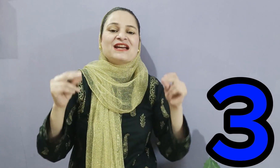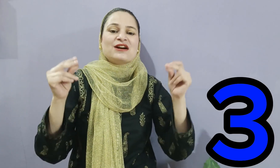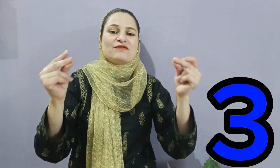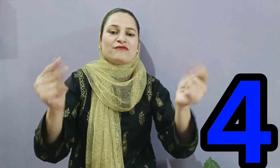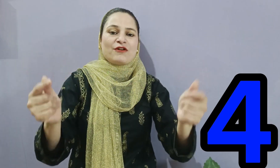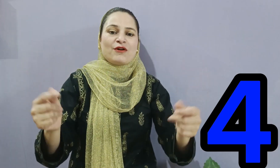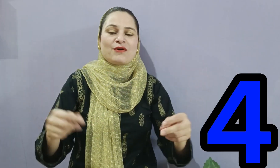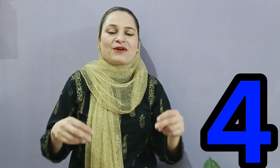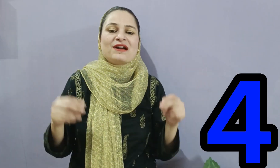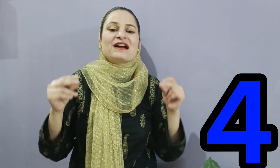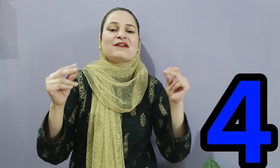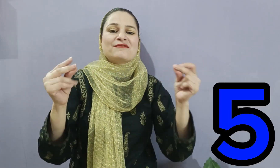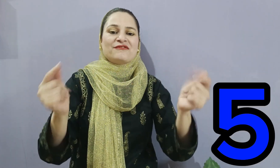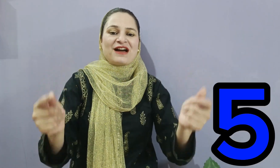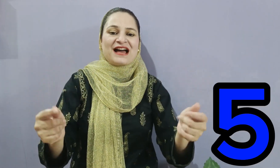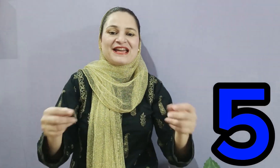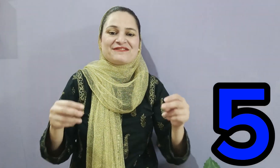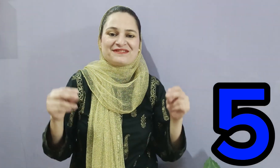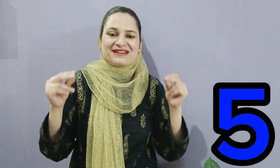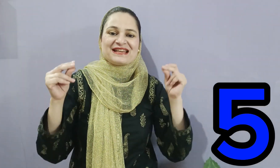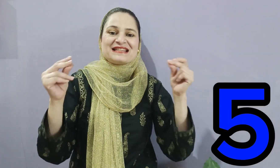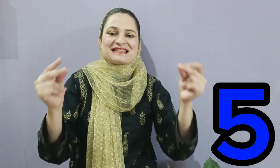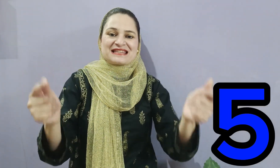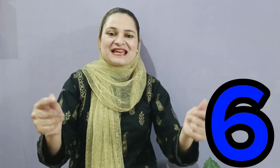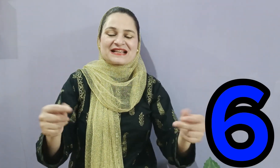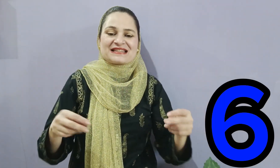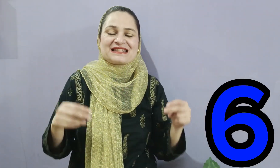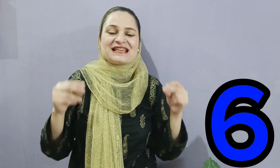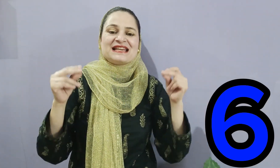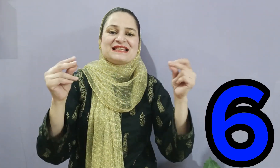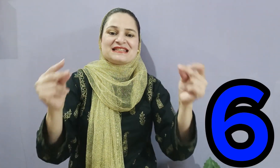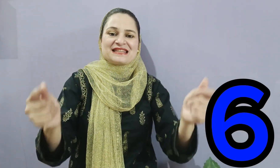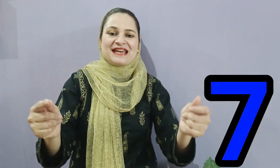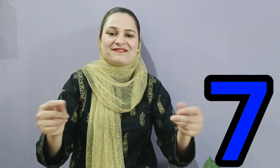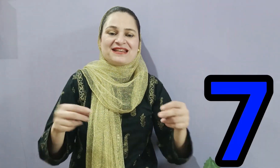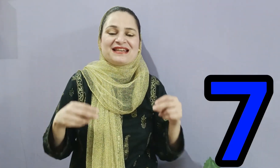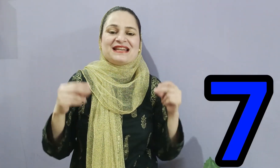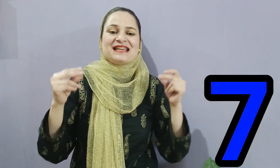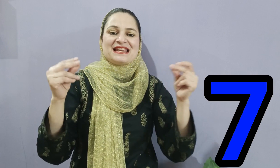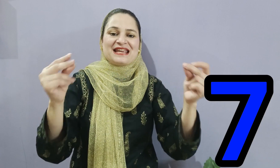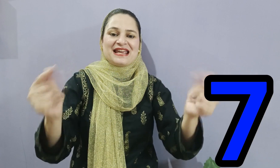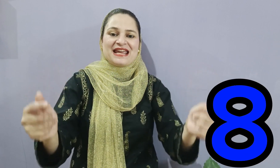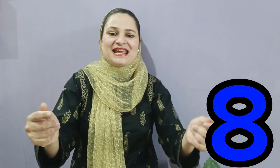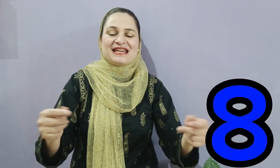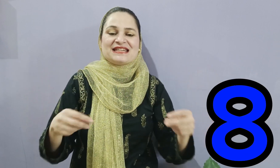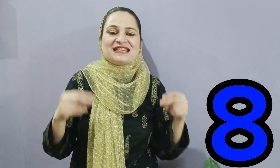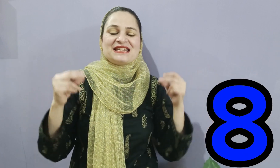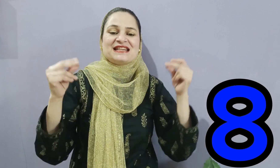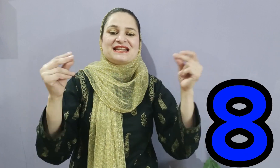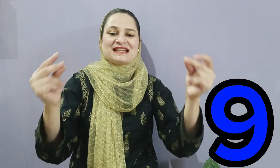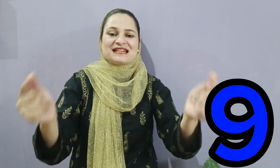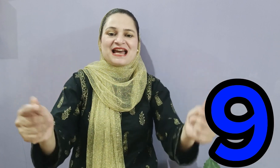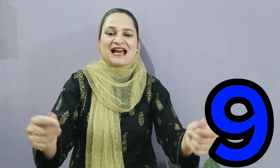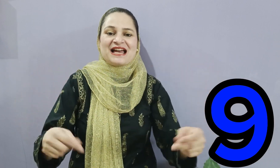4, 5, 6, 7, 8, 9,